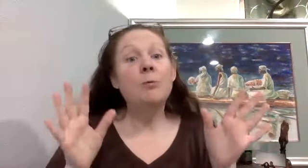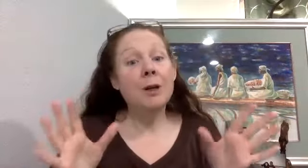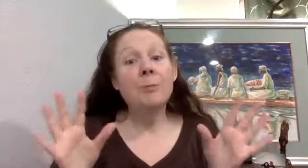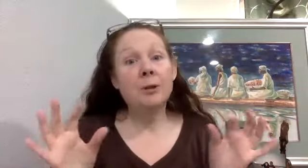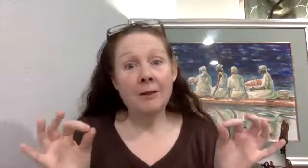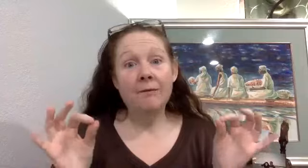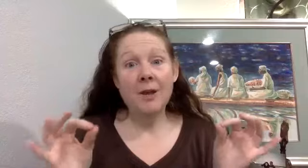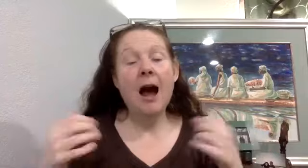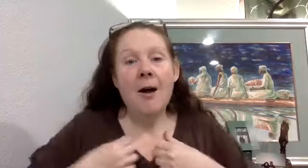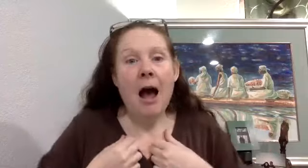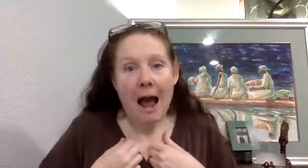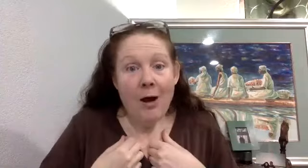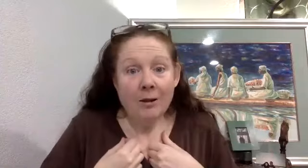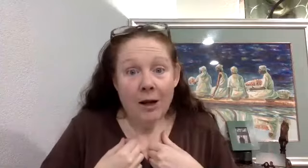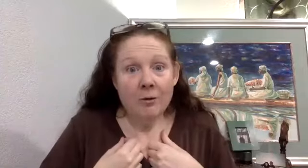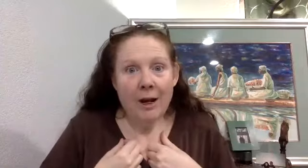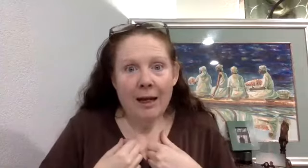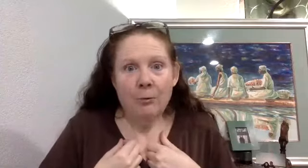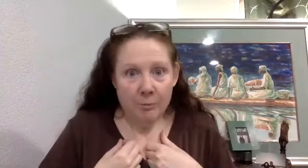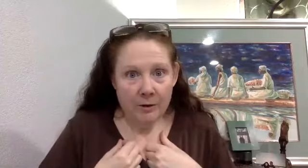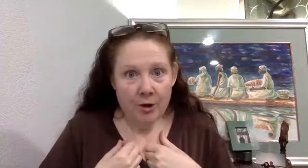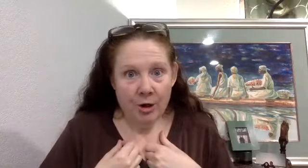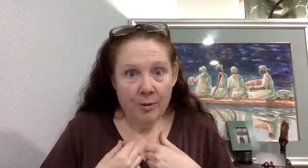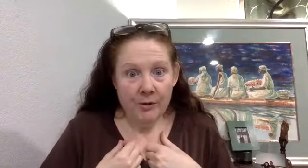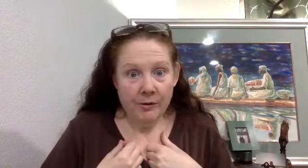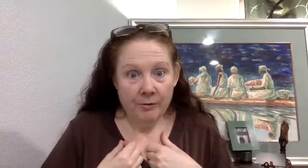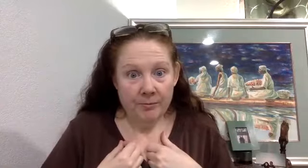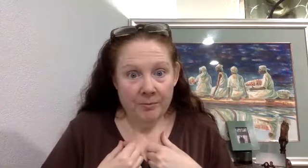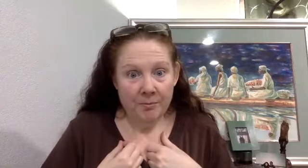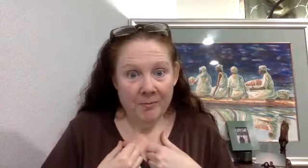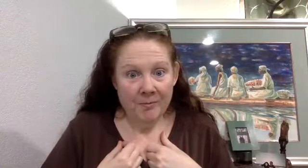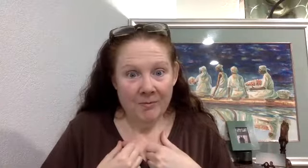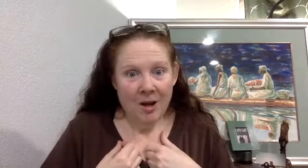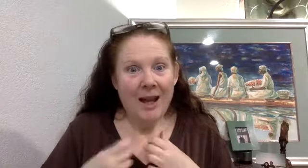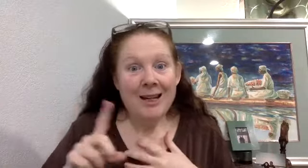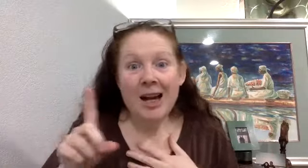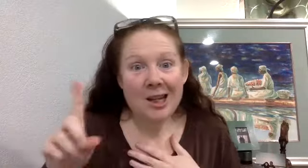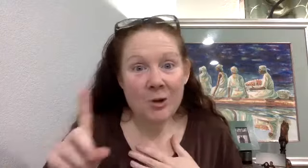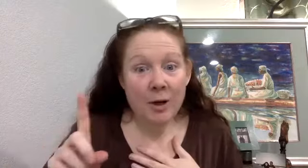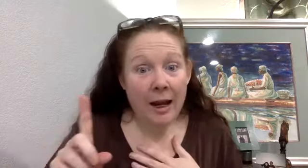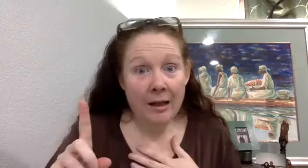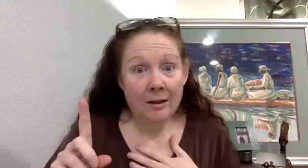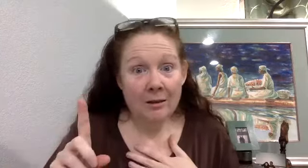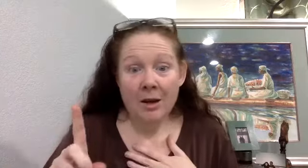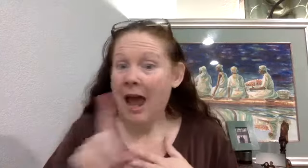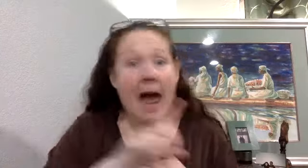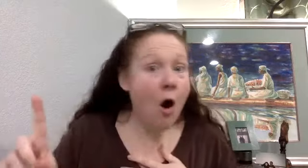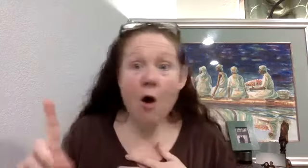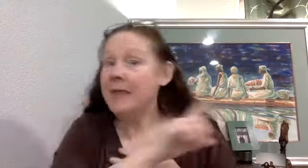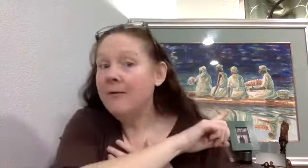really believe is how I lost the weight was massage therapists. I did not change what I eat at all in the,